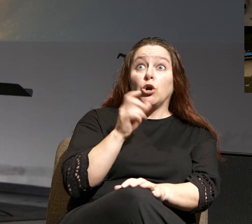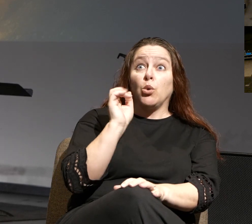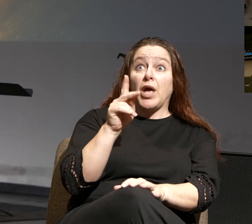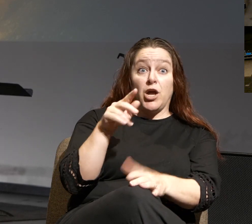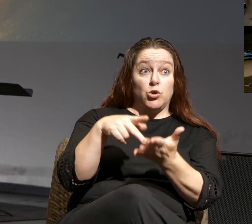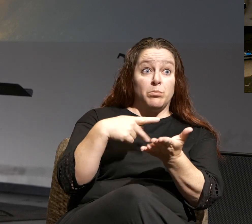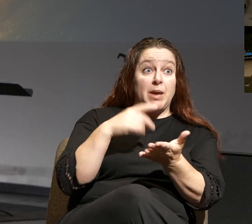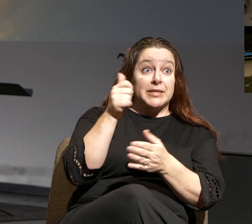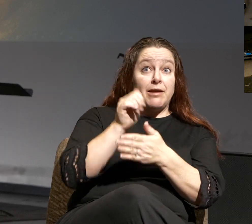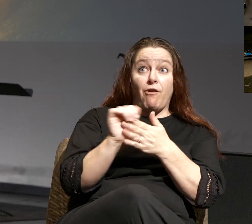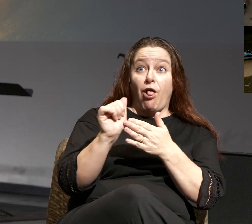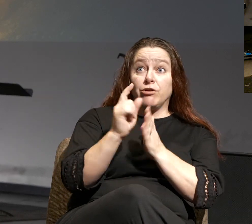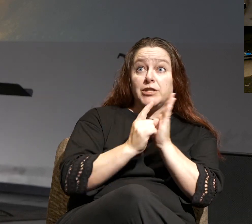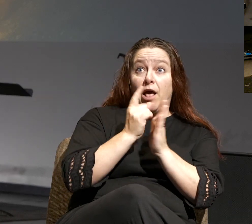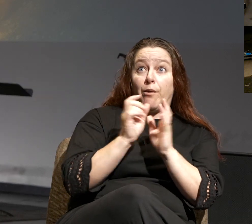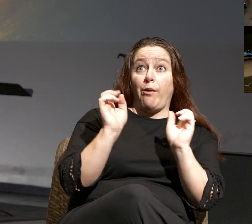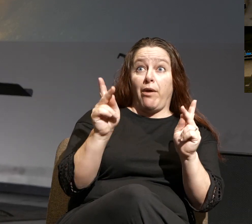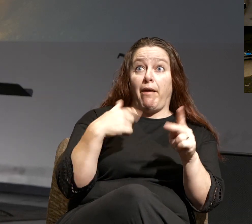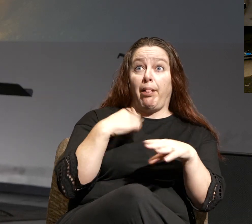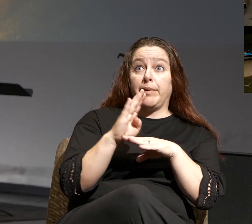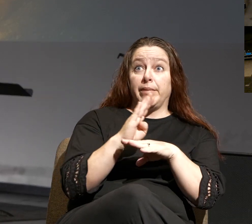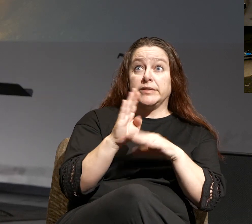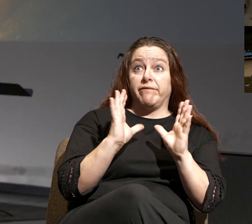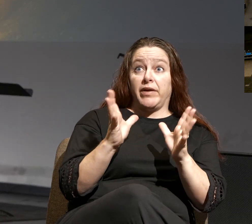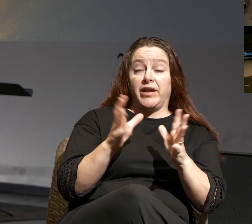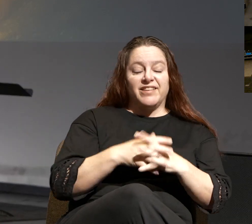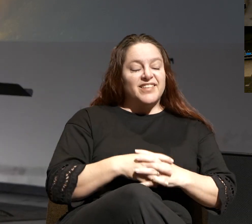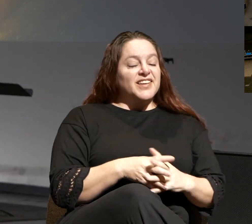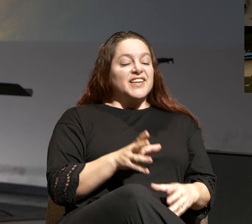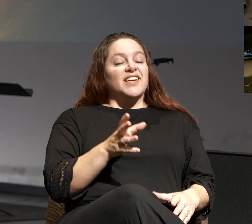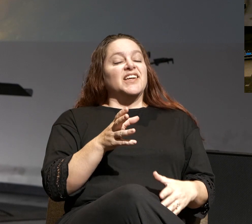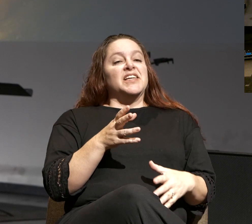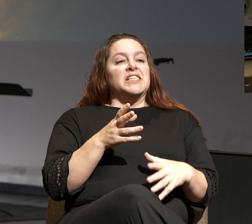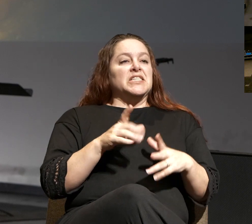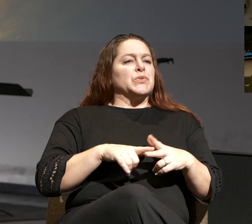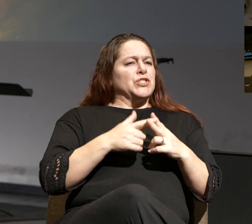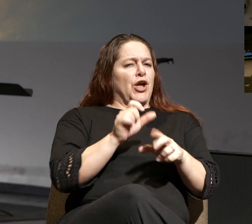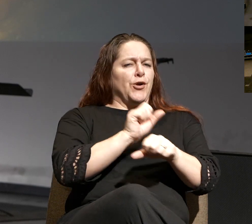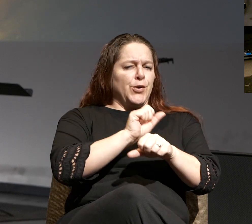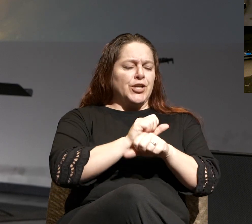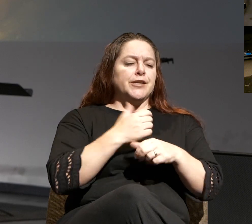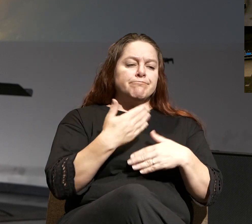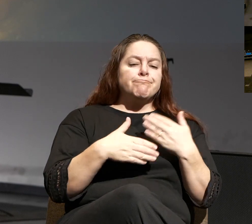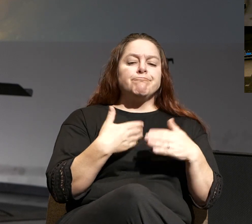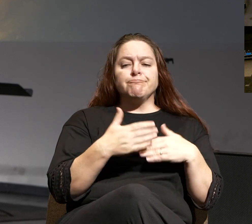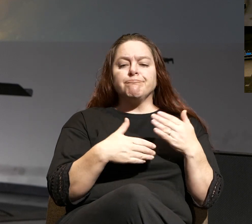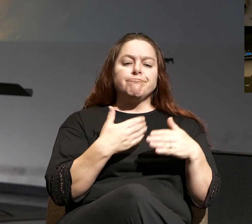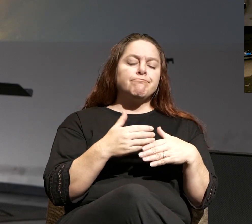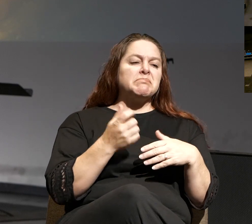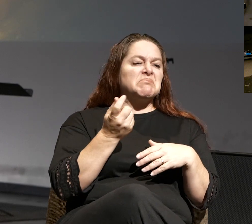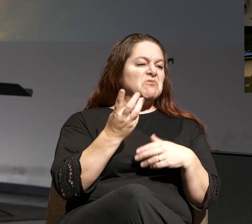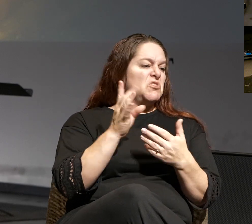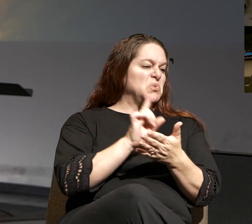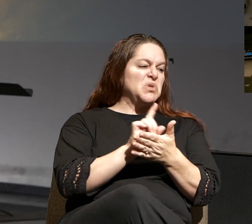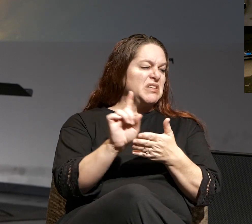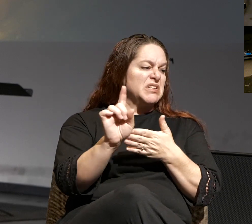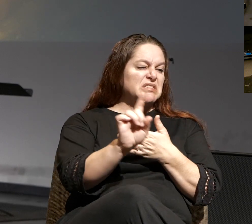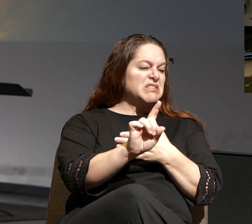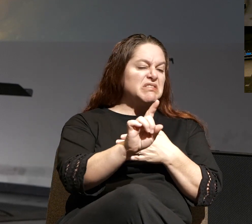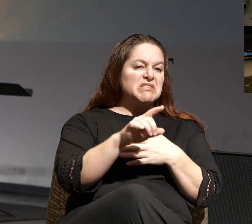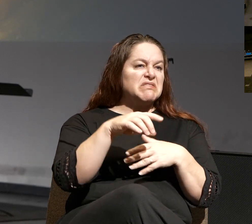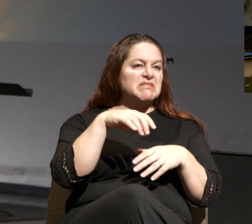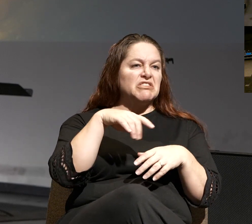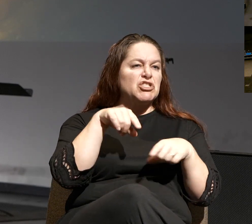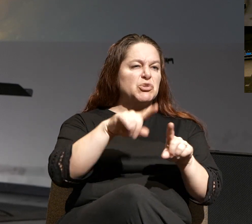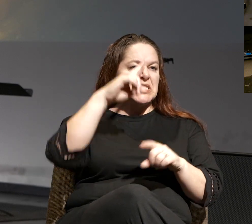an hour. Like, sure, I'll do it. So, we get this job. We start working, and we're weeks into summer, and